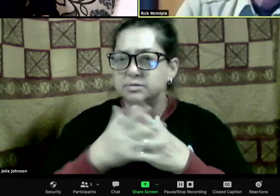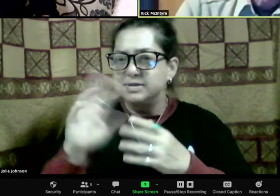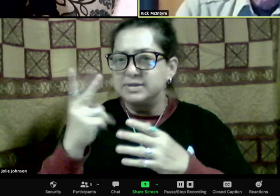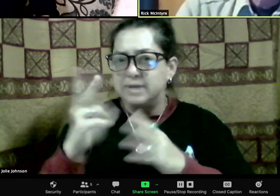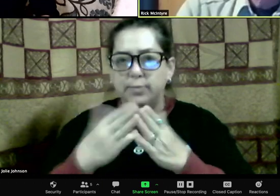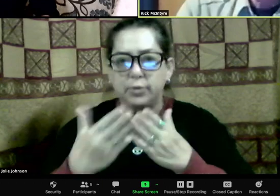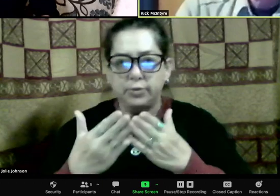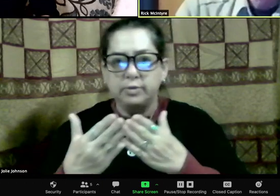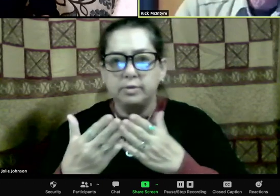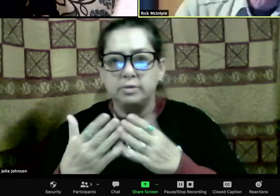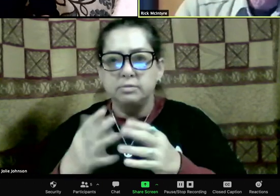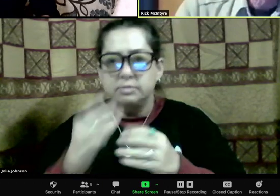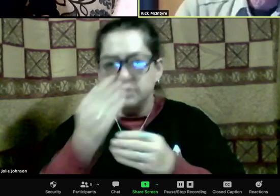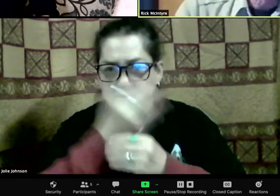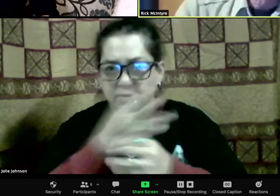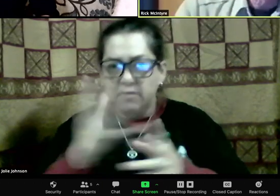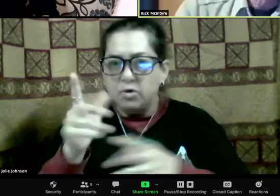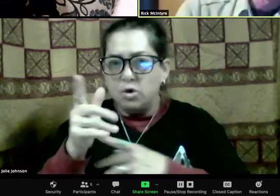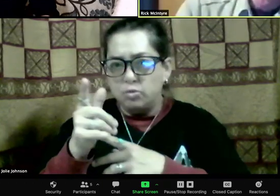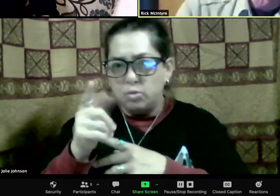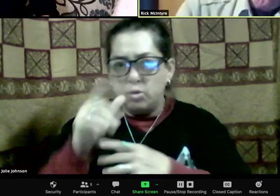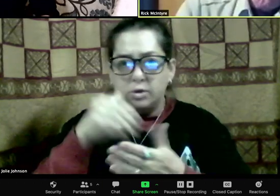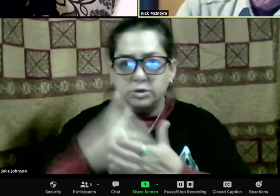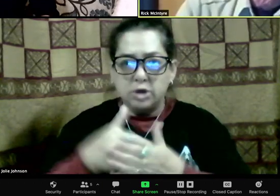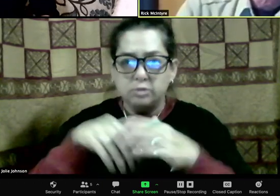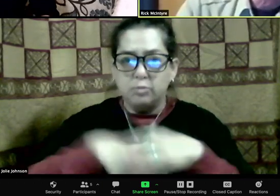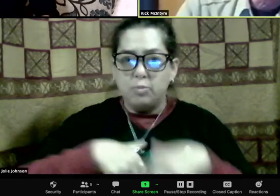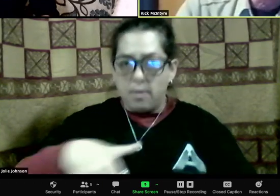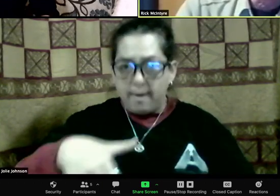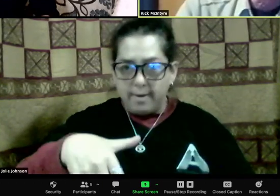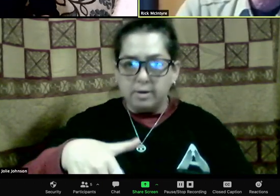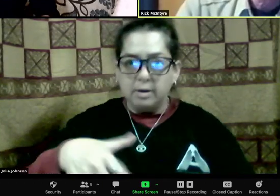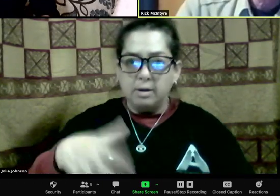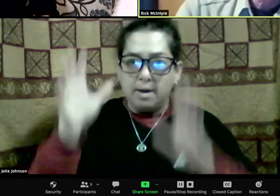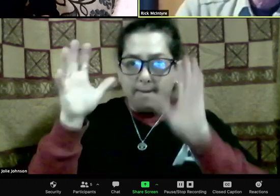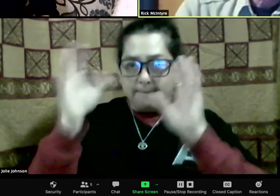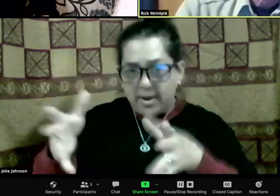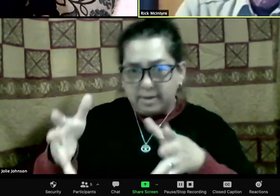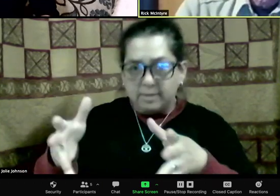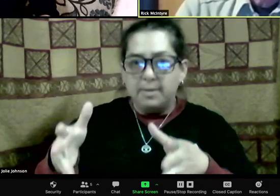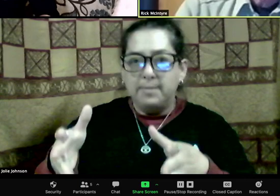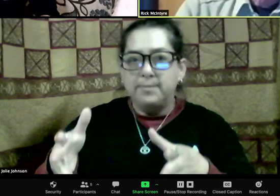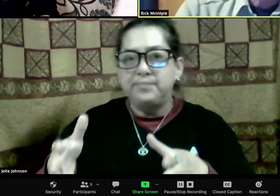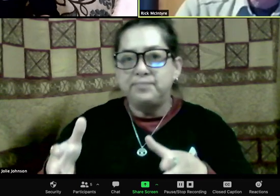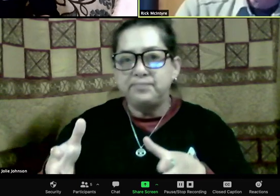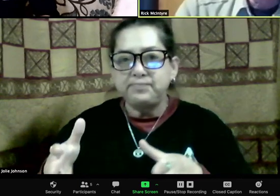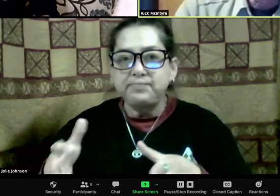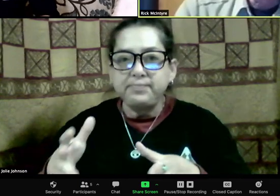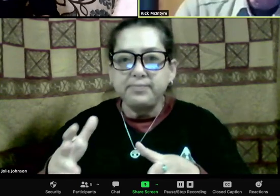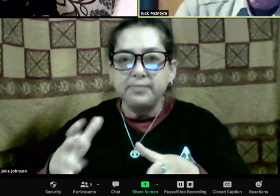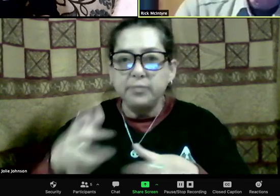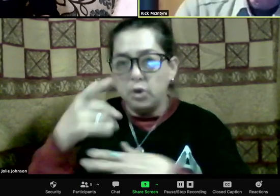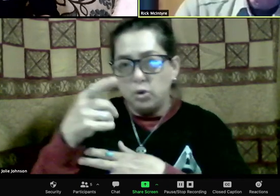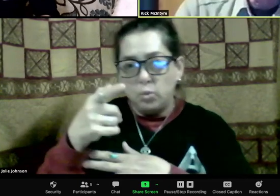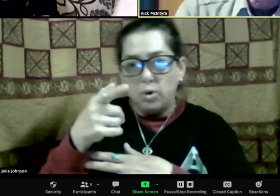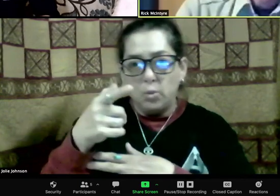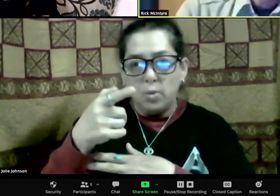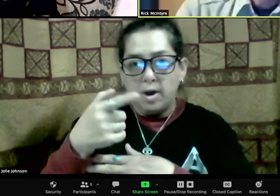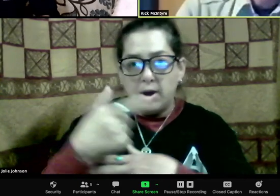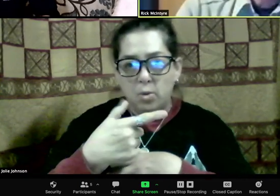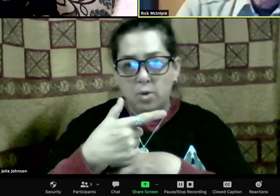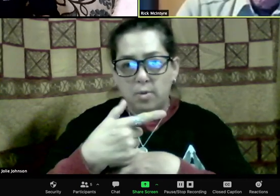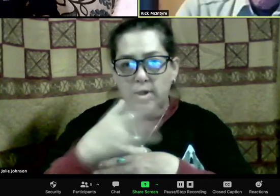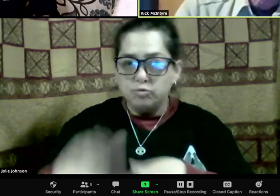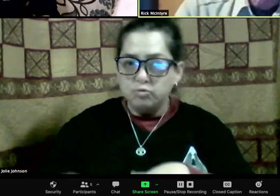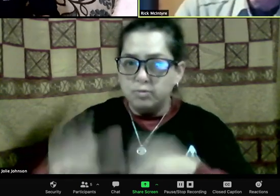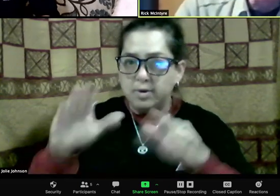different than 21's nephew. So, there's so much to say, but 302 showed up in